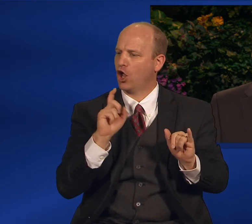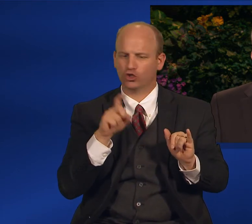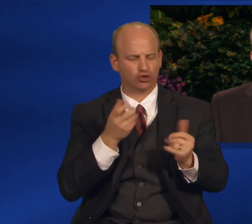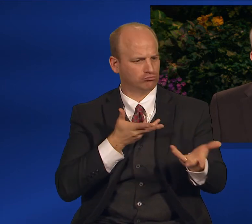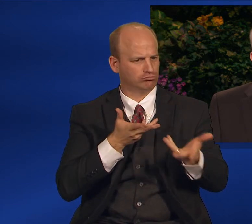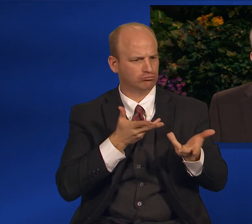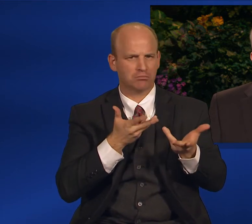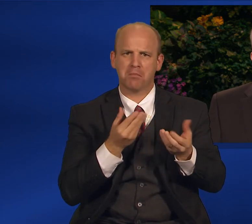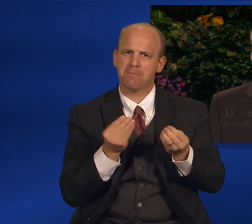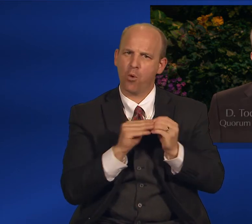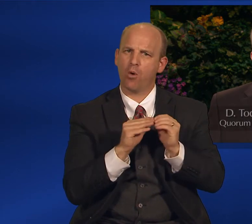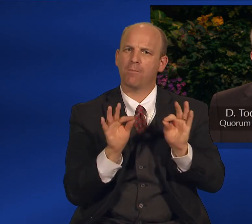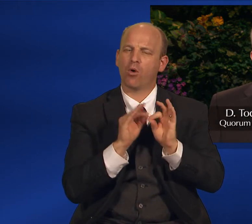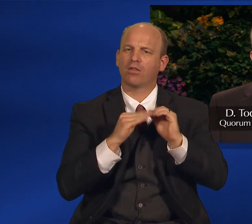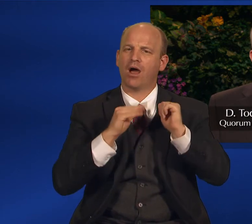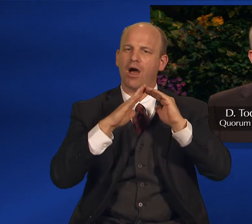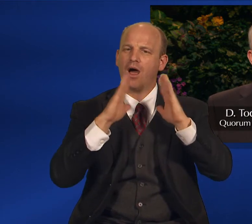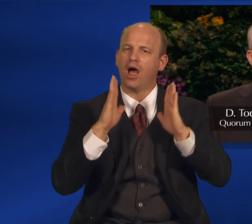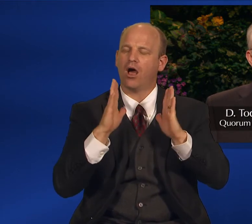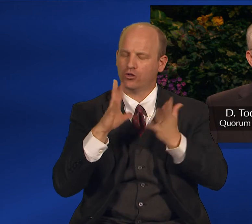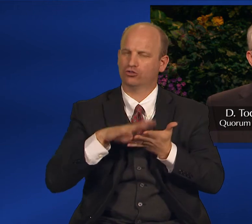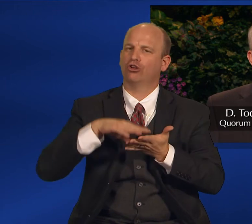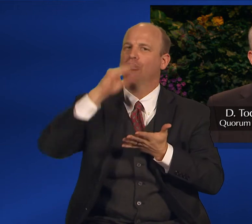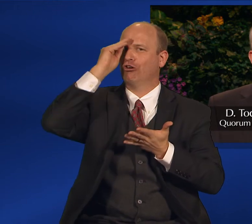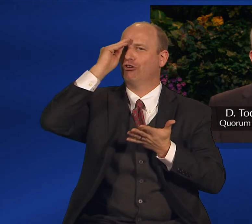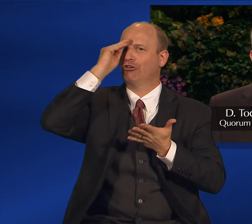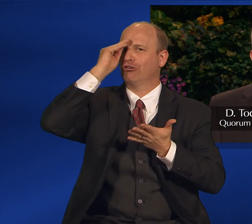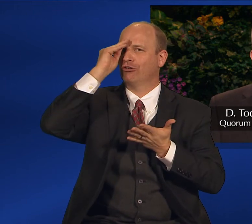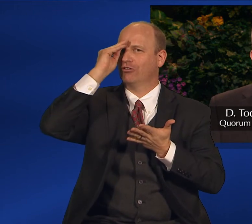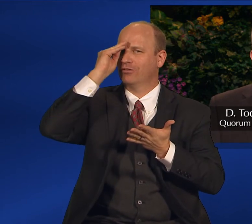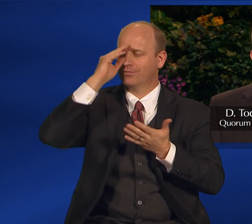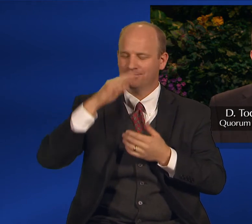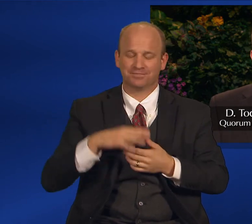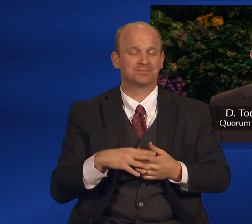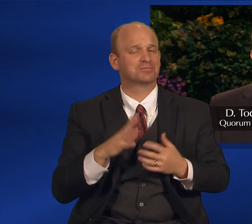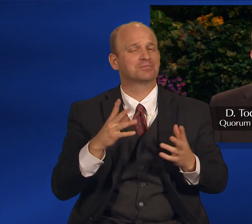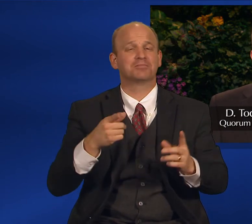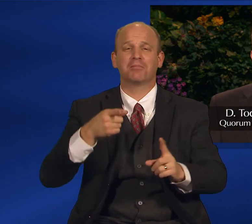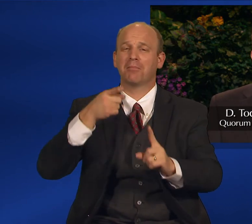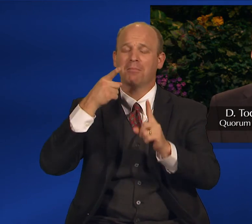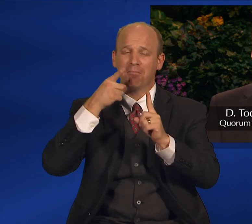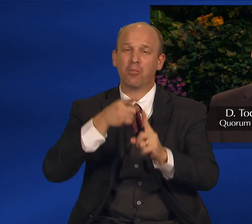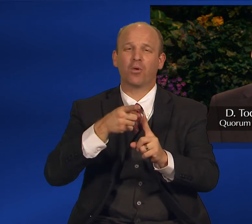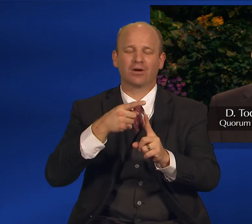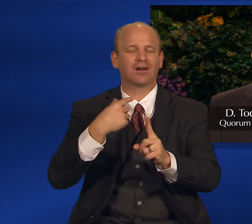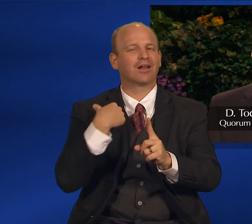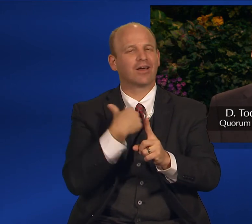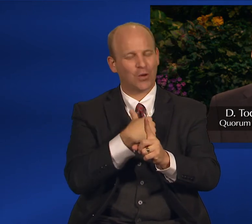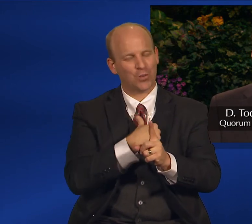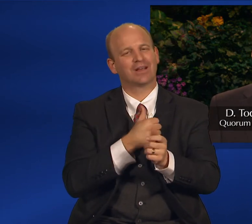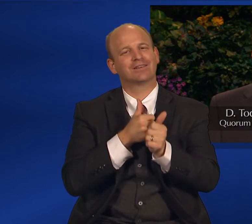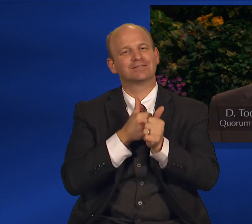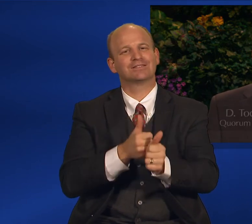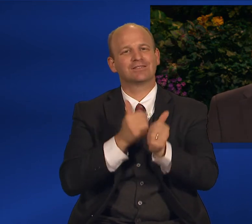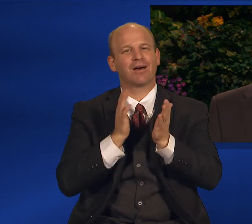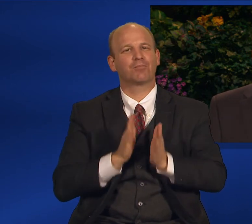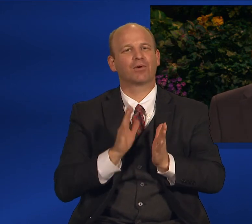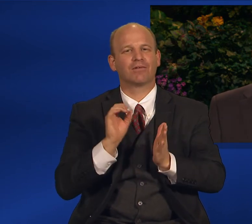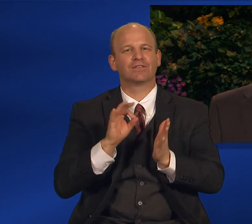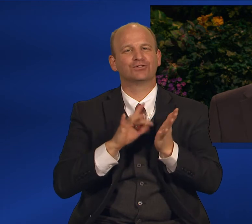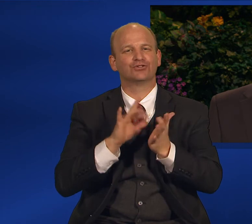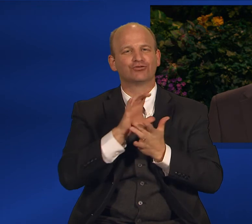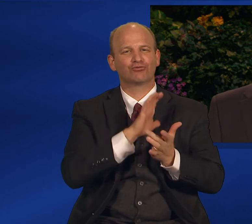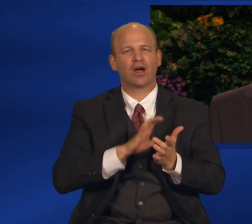As disciples of Jesus Christ, we ought to do all we can to redeem others from suffering and burdens.